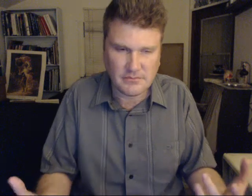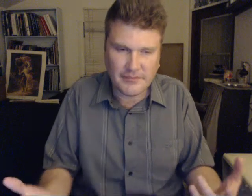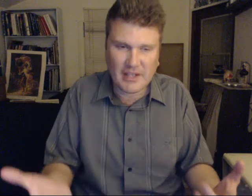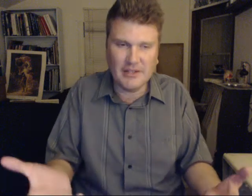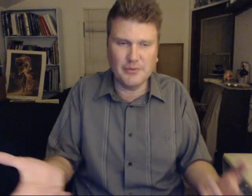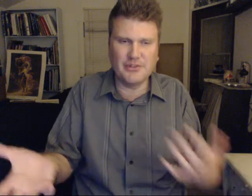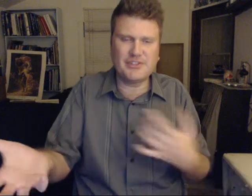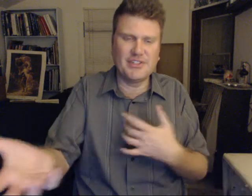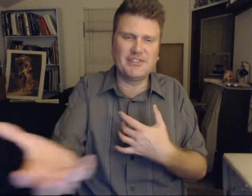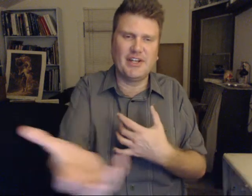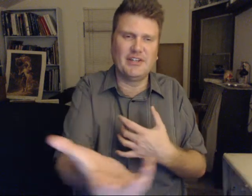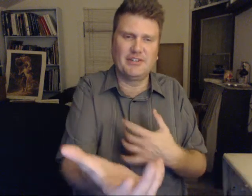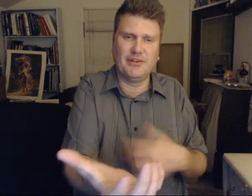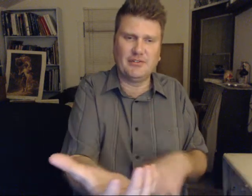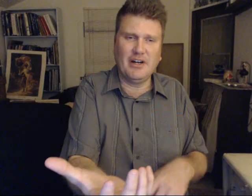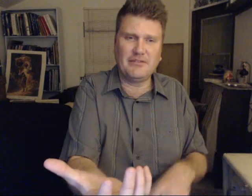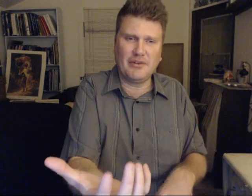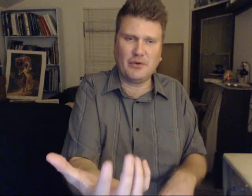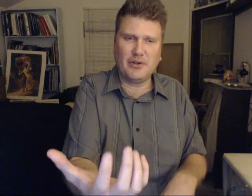And you will see a change in their life very quickly.